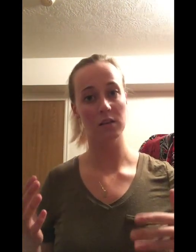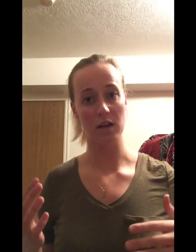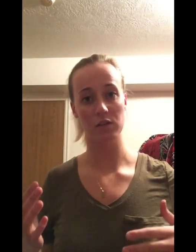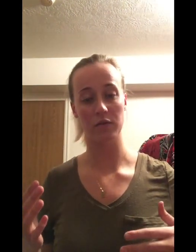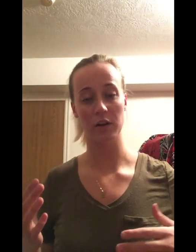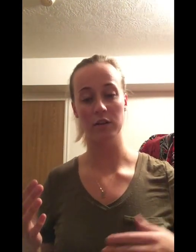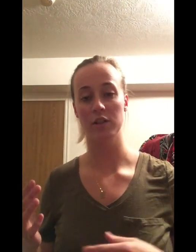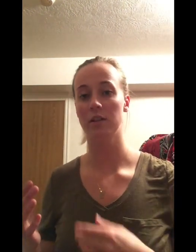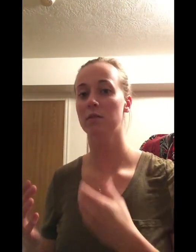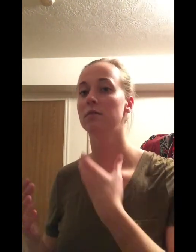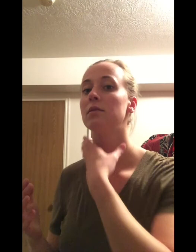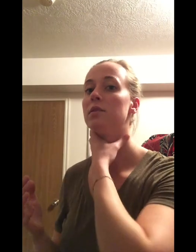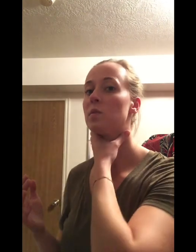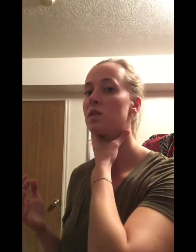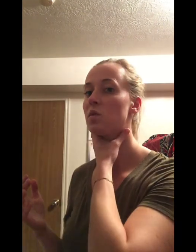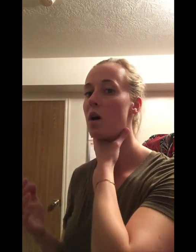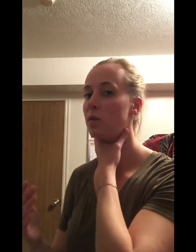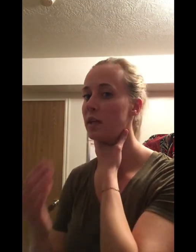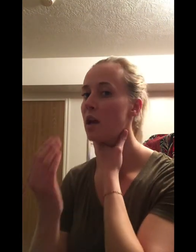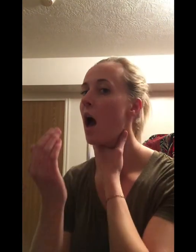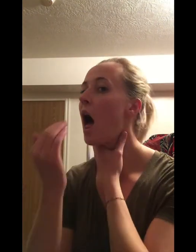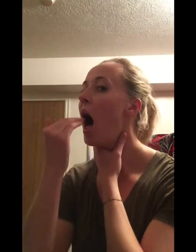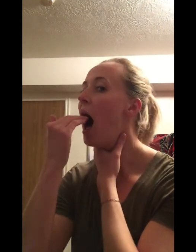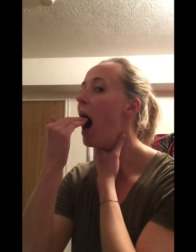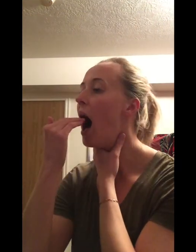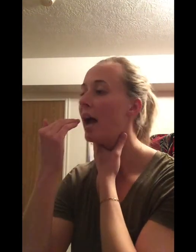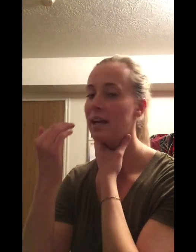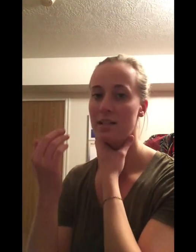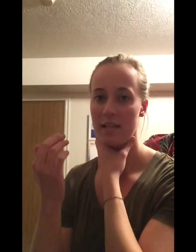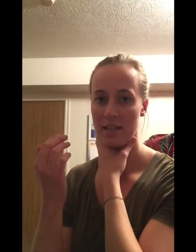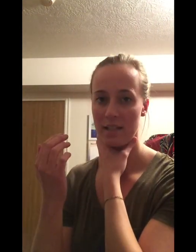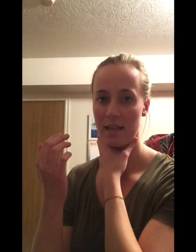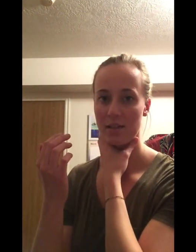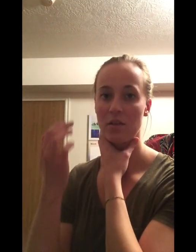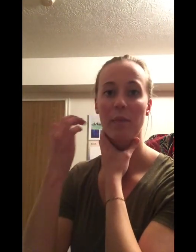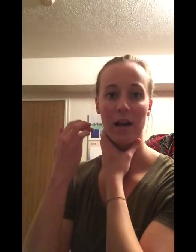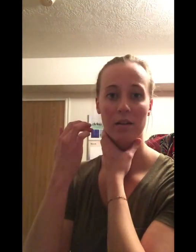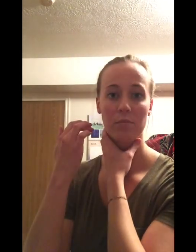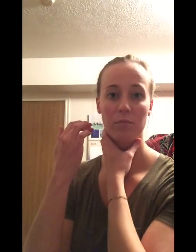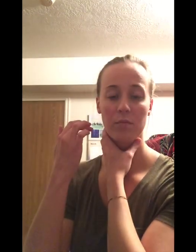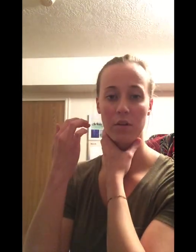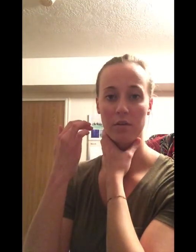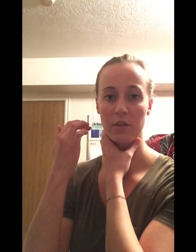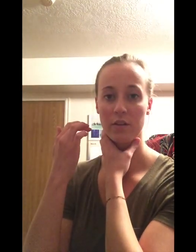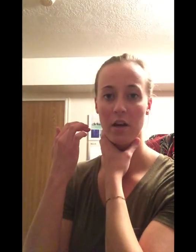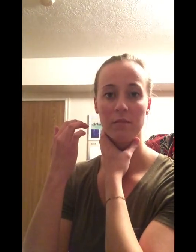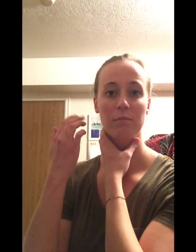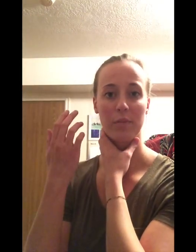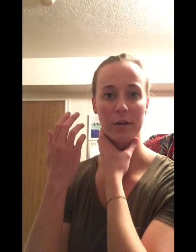glossopharyngeal, deals with swallowing and detecting taste on the back, third of your tongue, bitter.